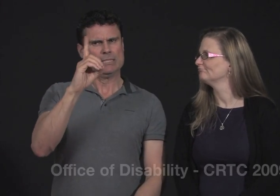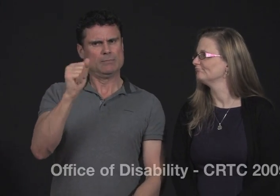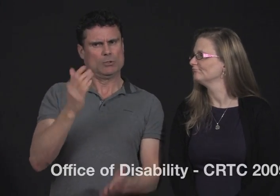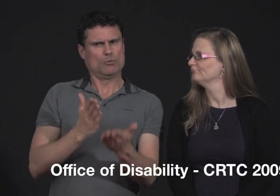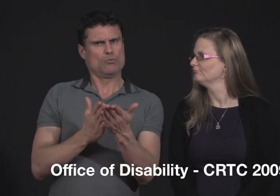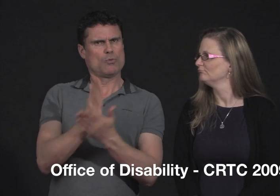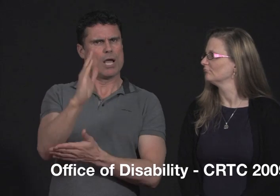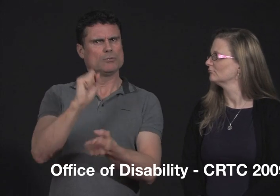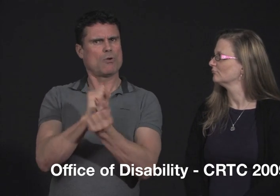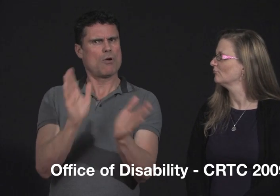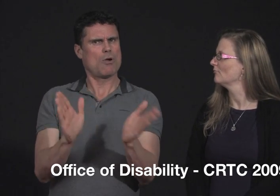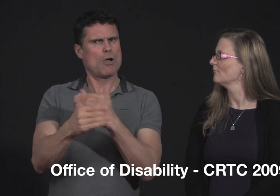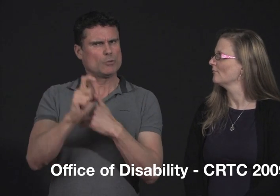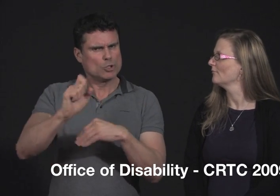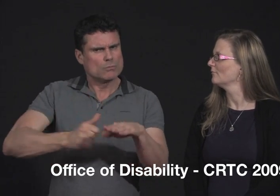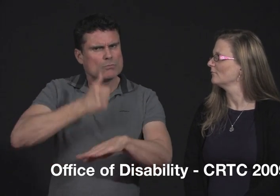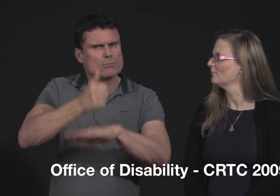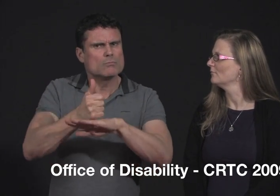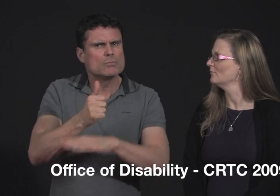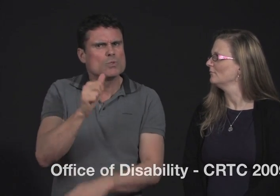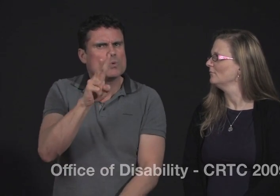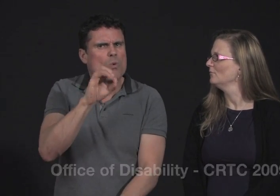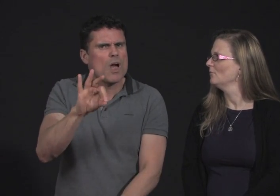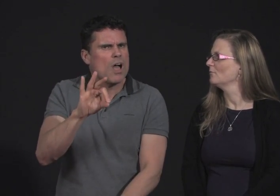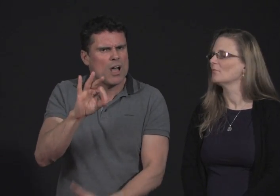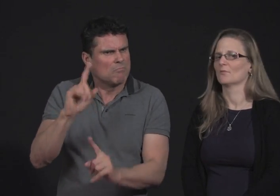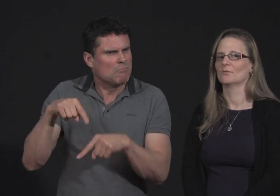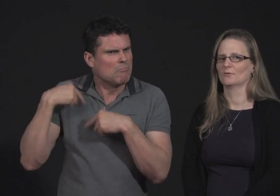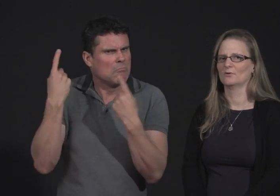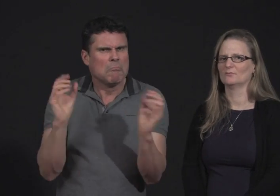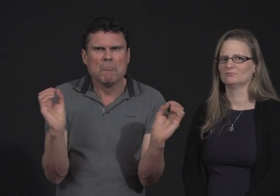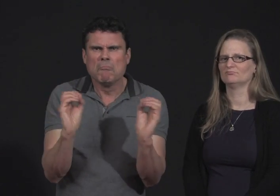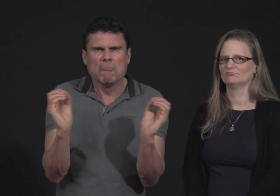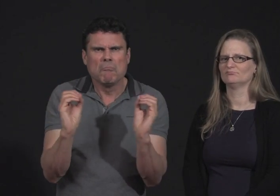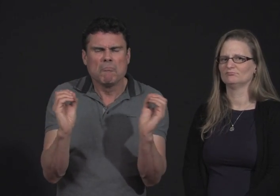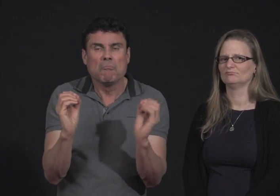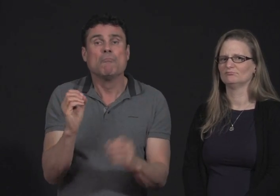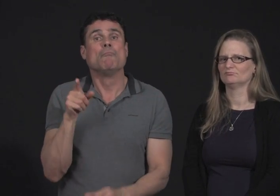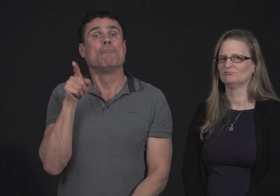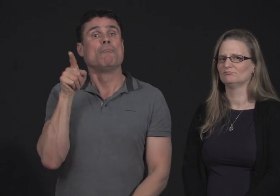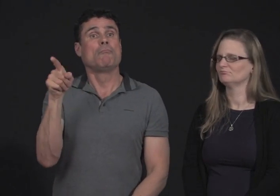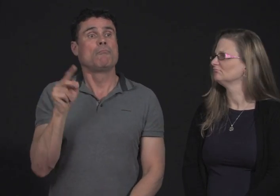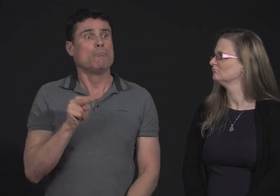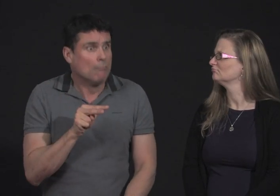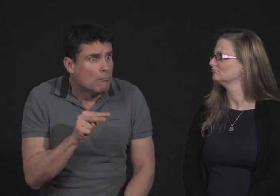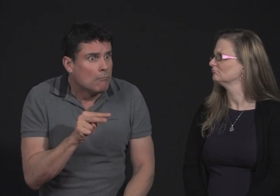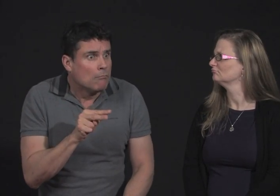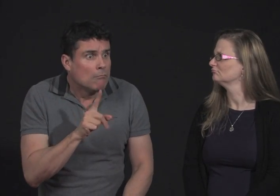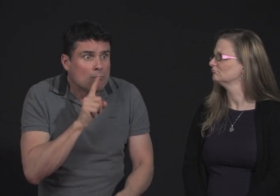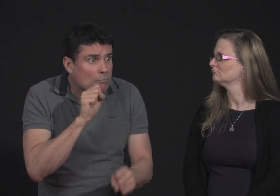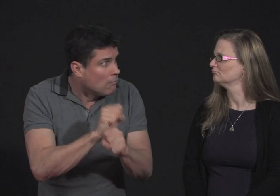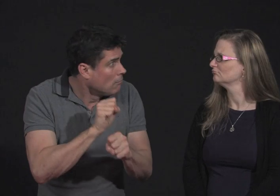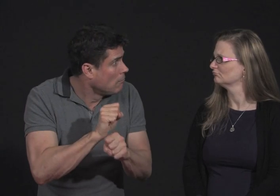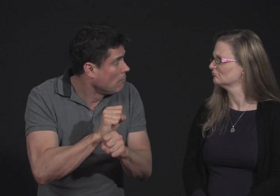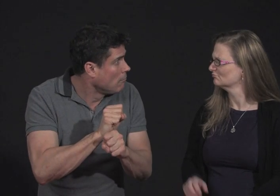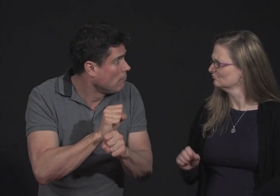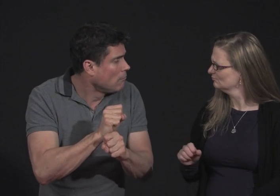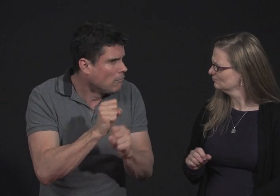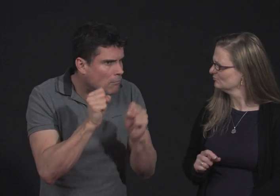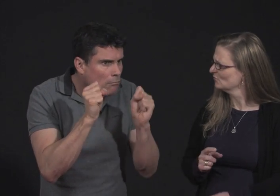The other question we took back to him was about the Office of Disabilities. We said that there was one that was supposed to be set up and